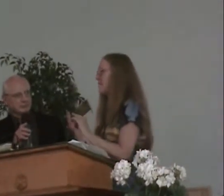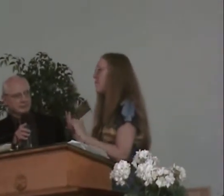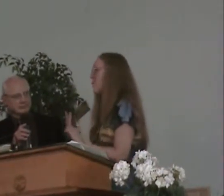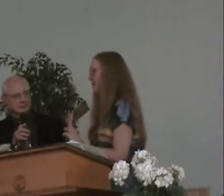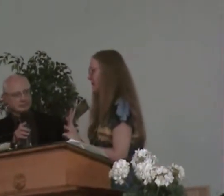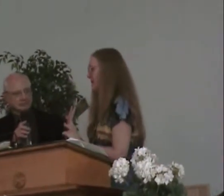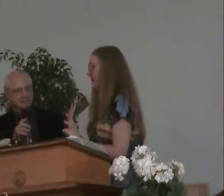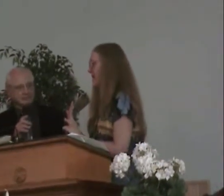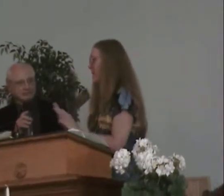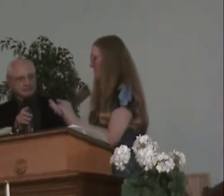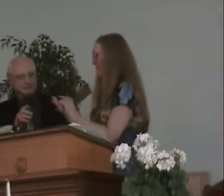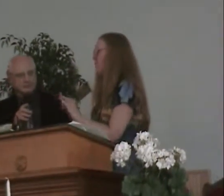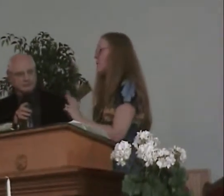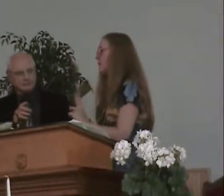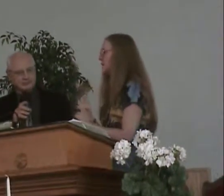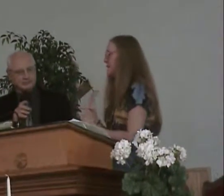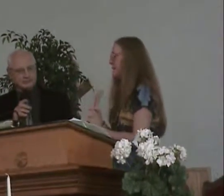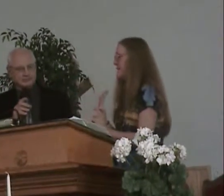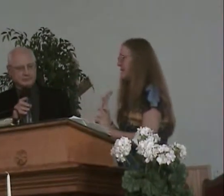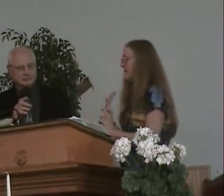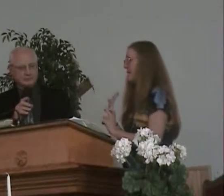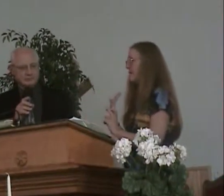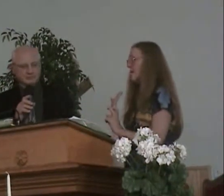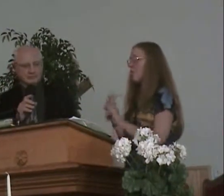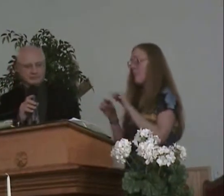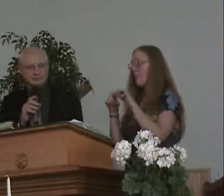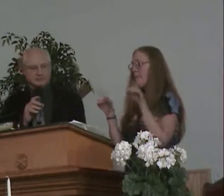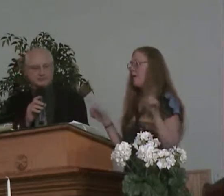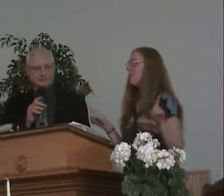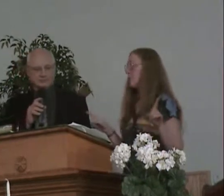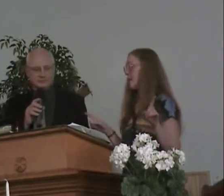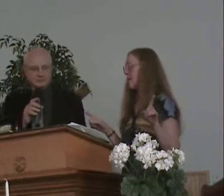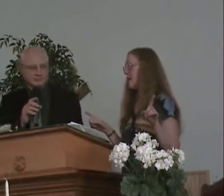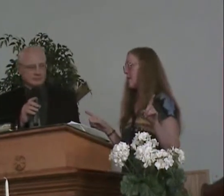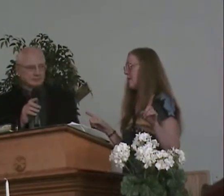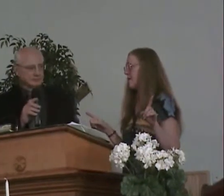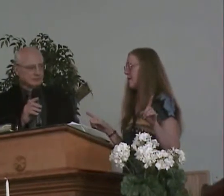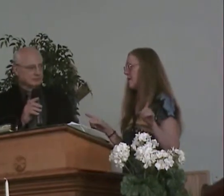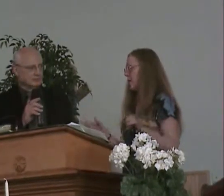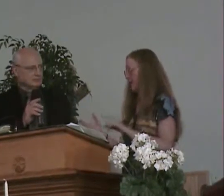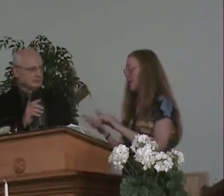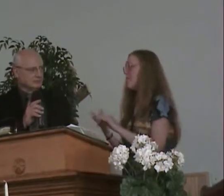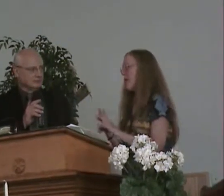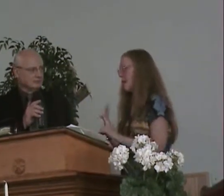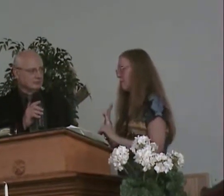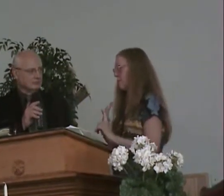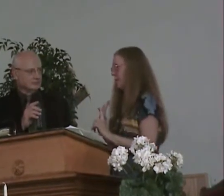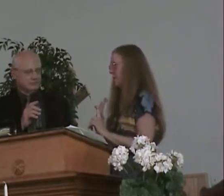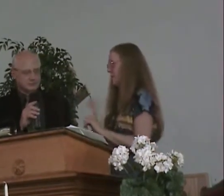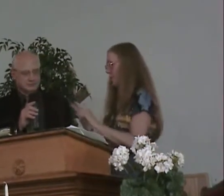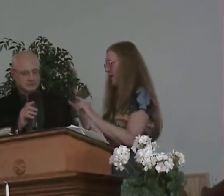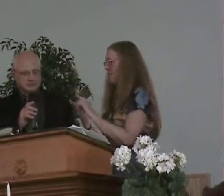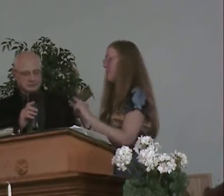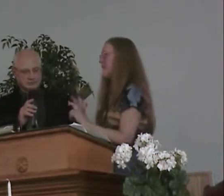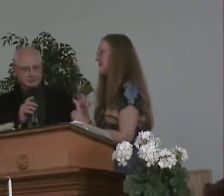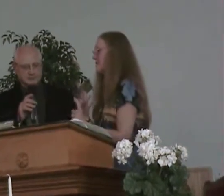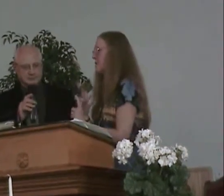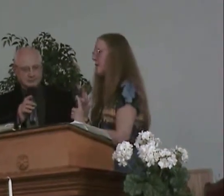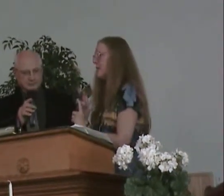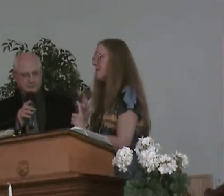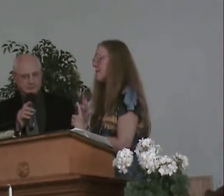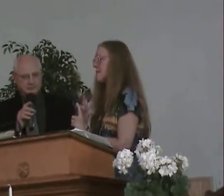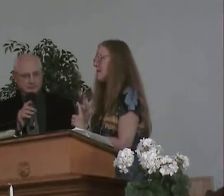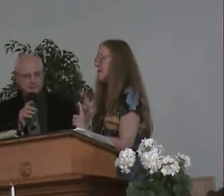sin came poison. We have poison, leaves out there, and we have edible leaves. We have